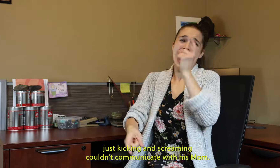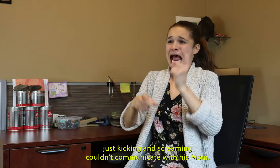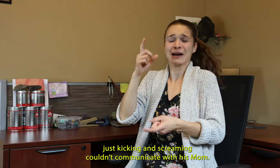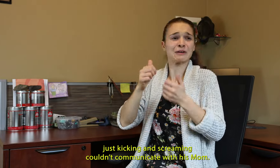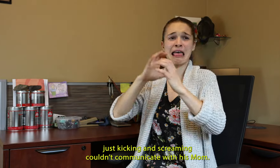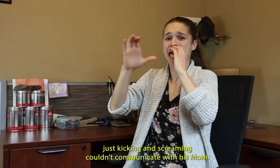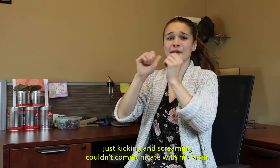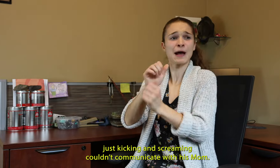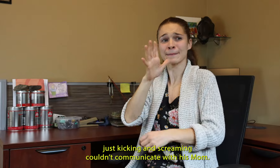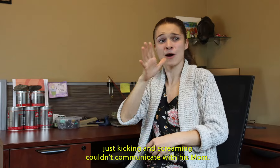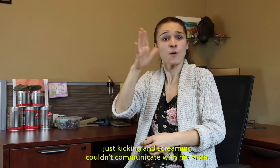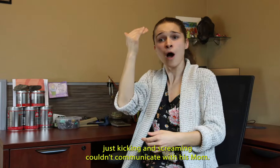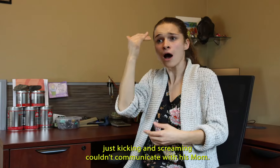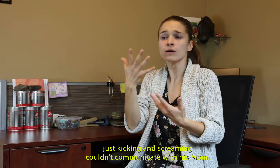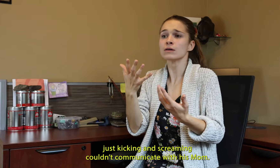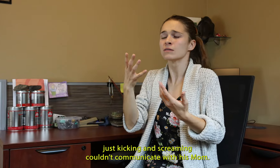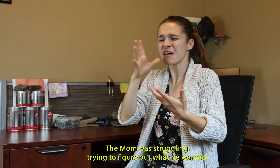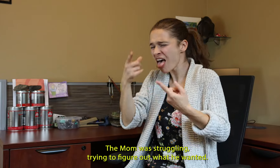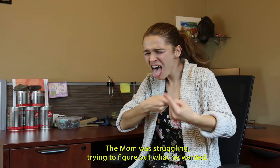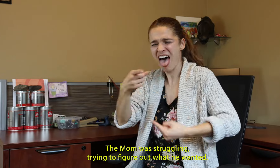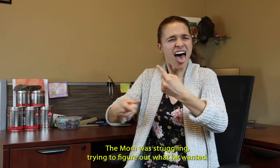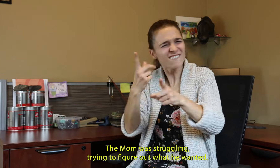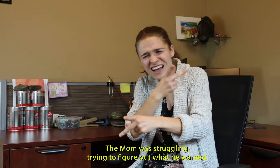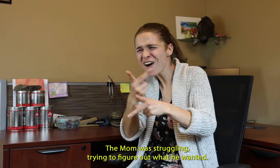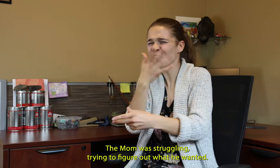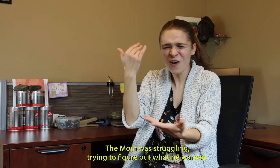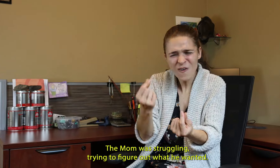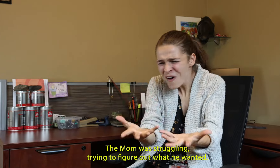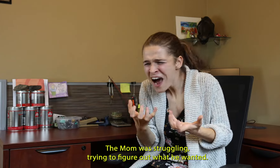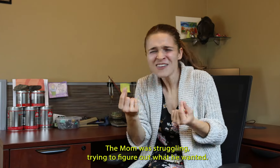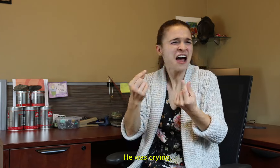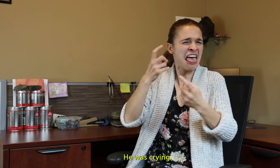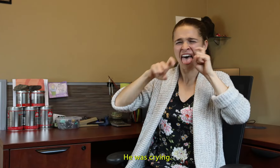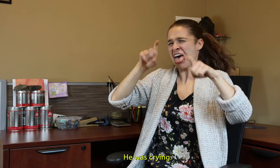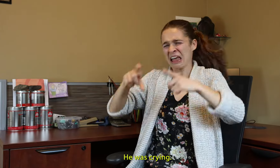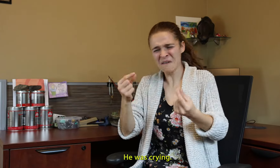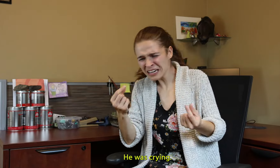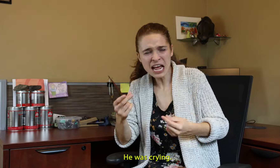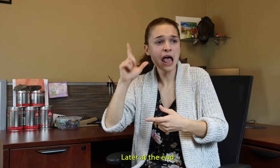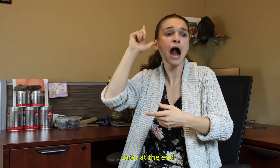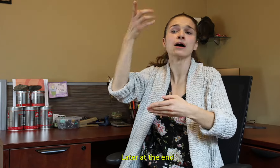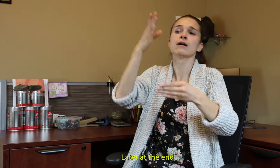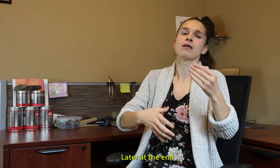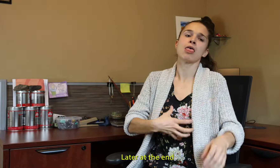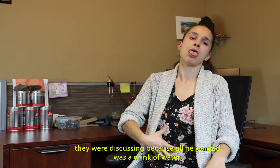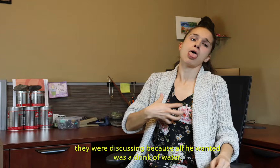kicking and screaming, couldn't communicate with his mom. The mom was struggling, trying to figure out what he wanted. was crying. Later at the end they were